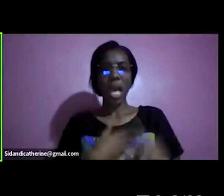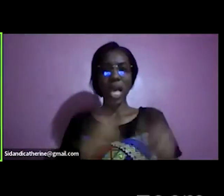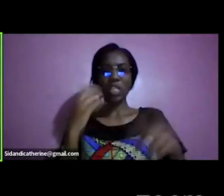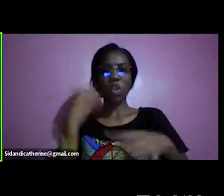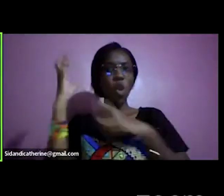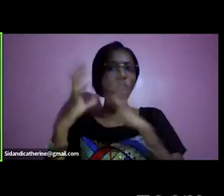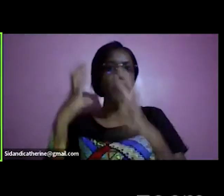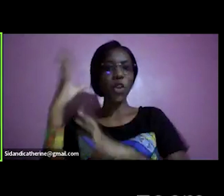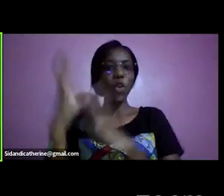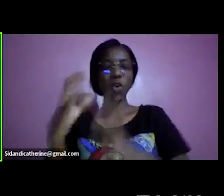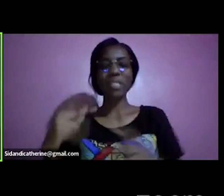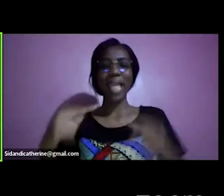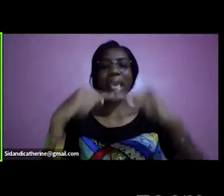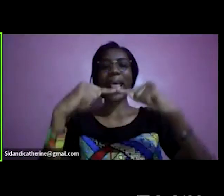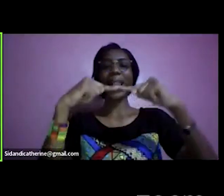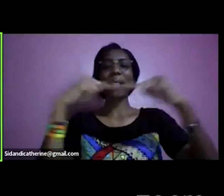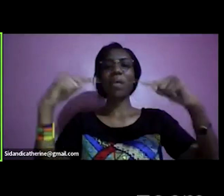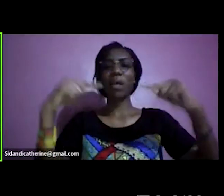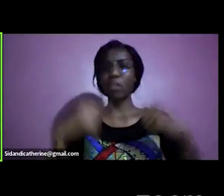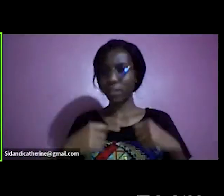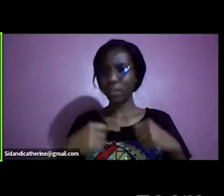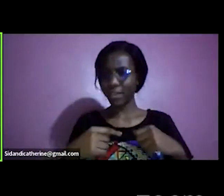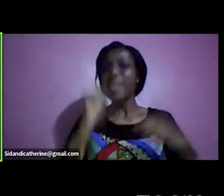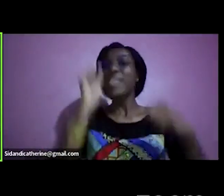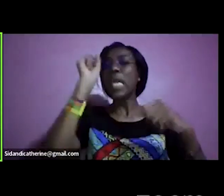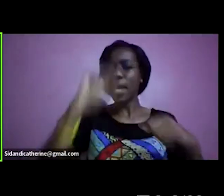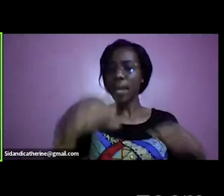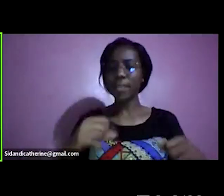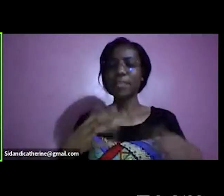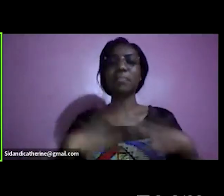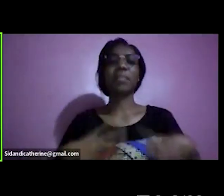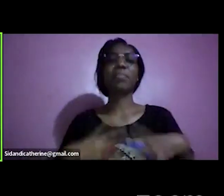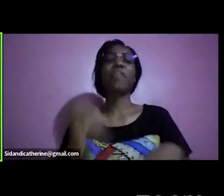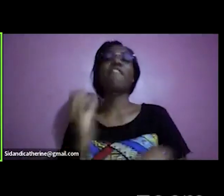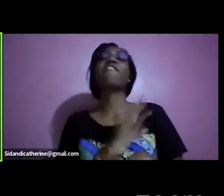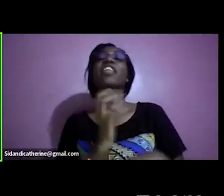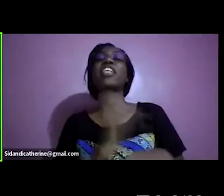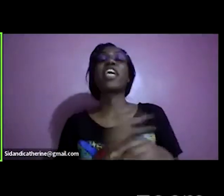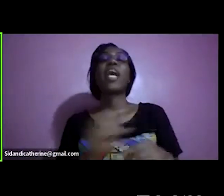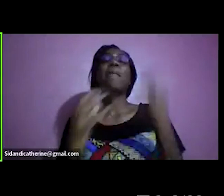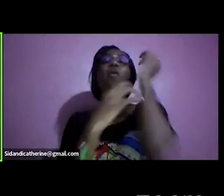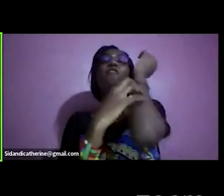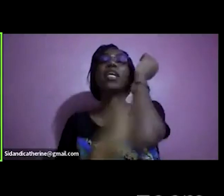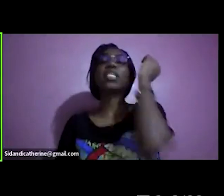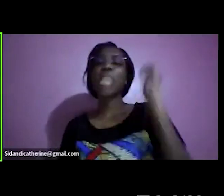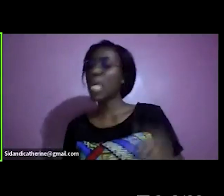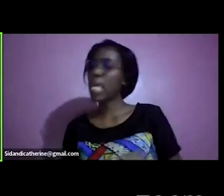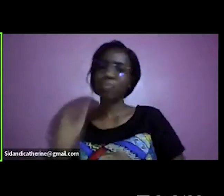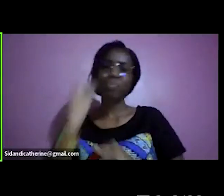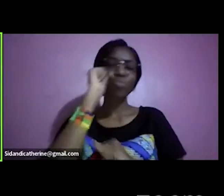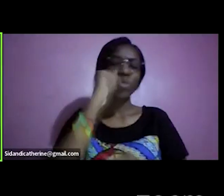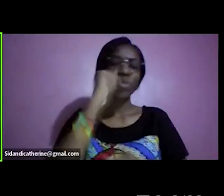and somebody says yes people should fear poverty and uh amazing presentation uh